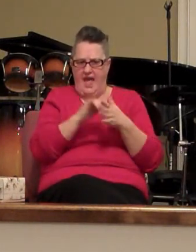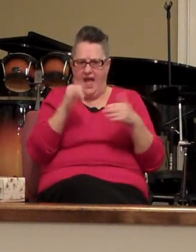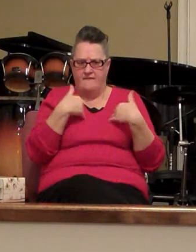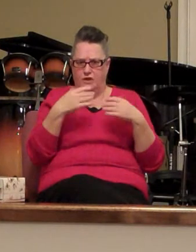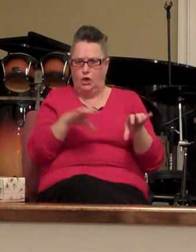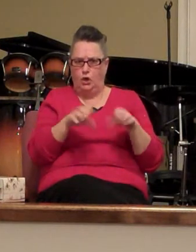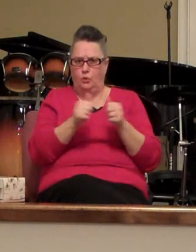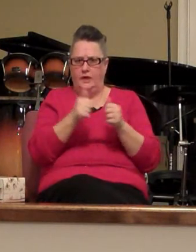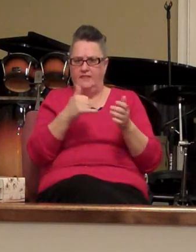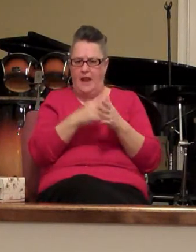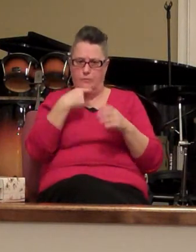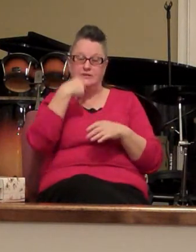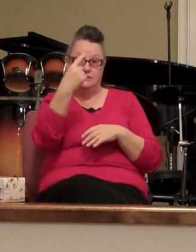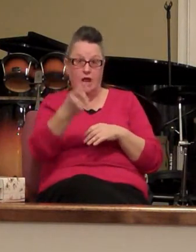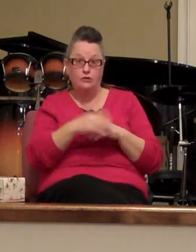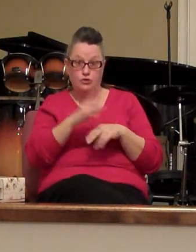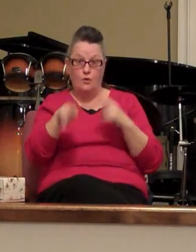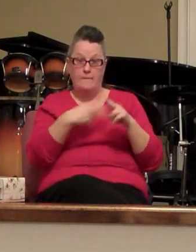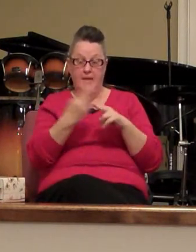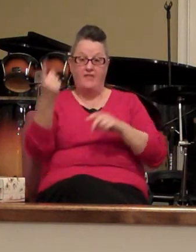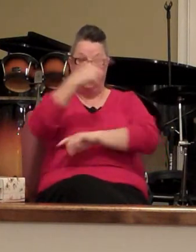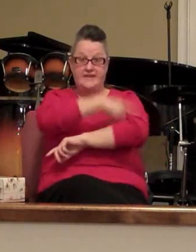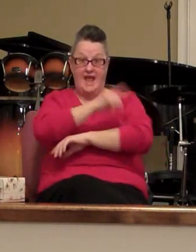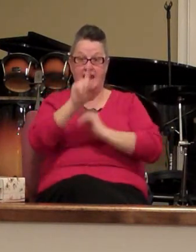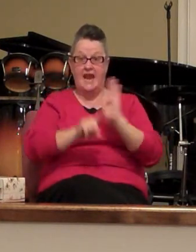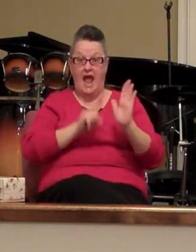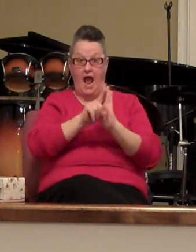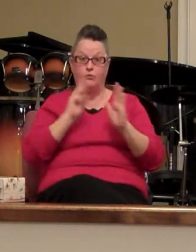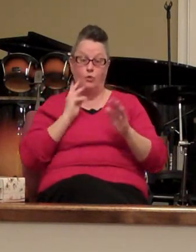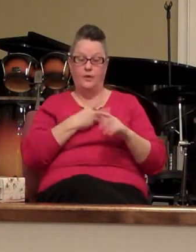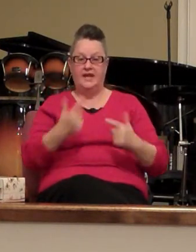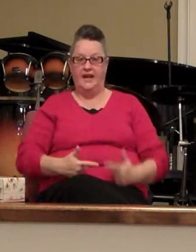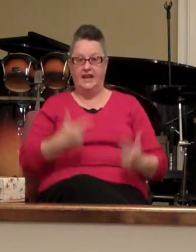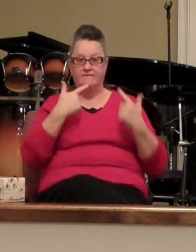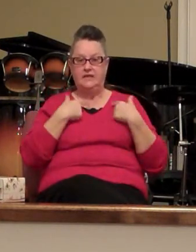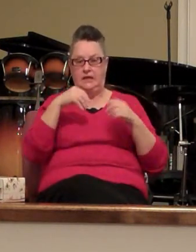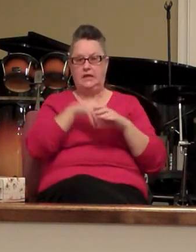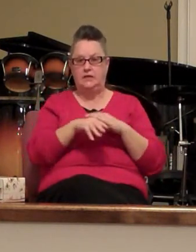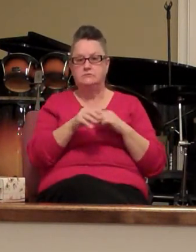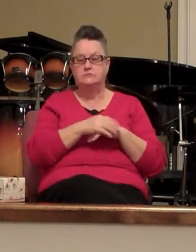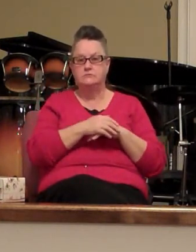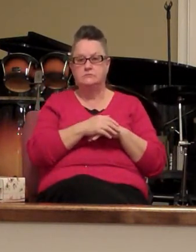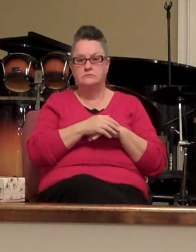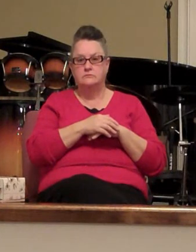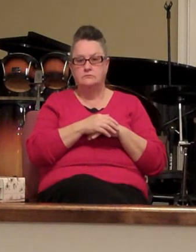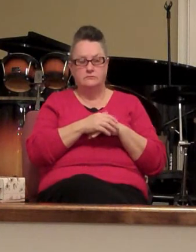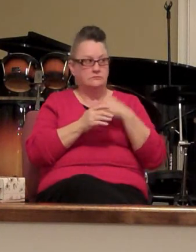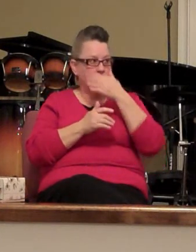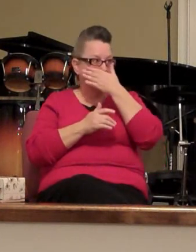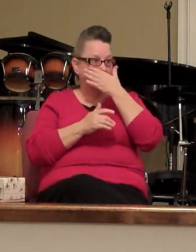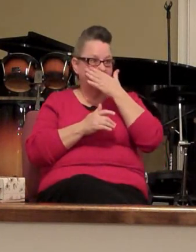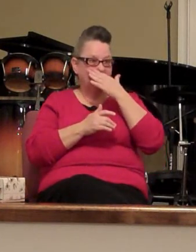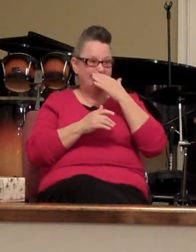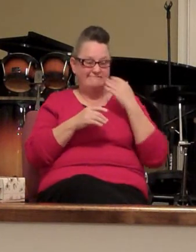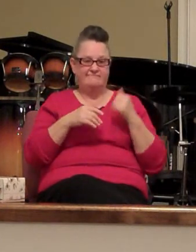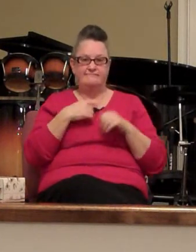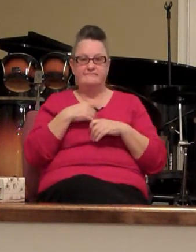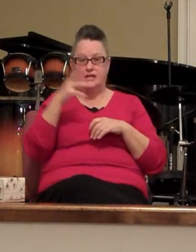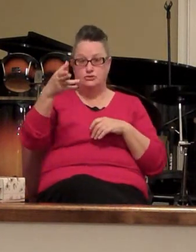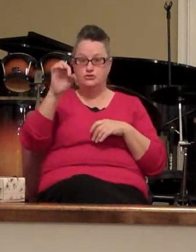Let me tell you about the day and hour that we're living in. Brother Chad I need some anchors. Brother Matt